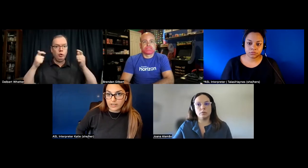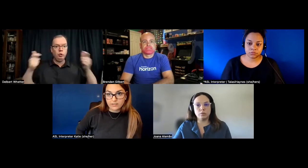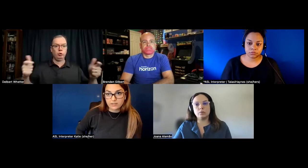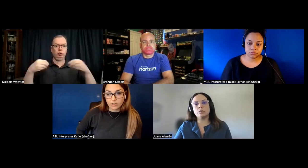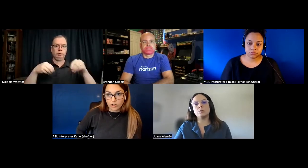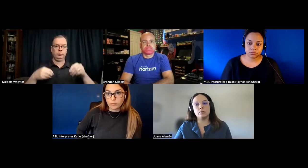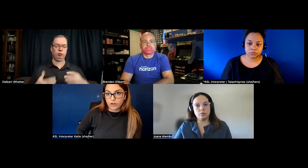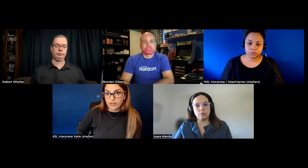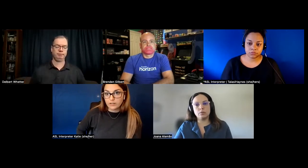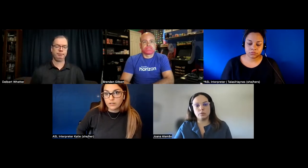it's a large market